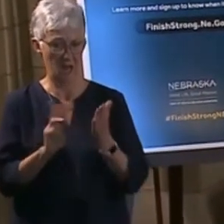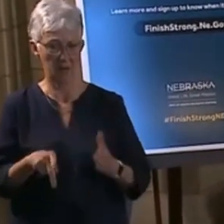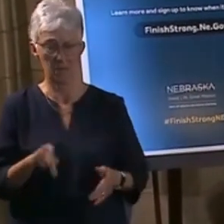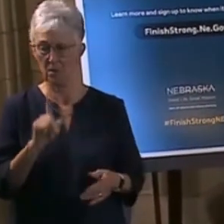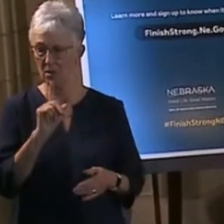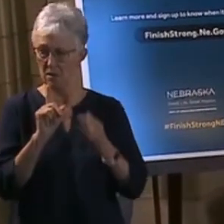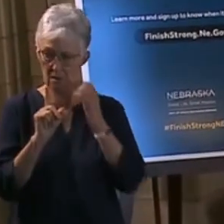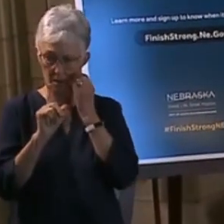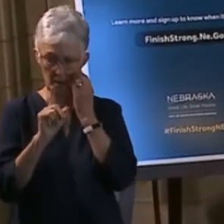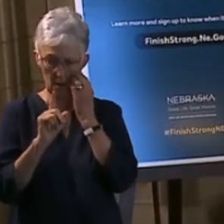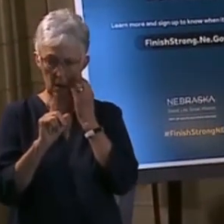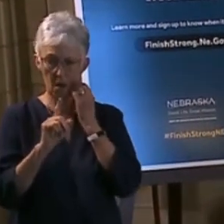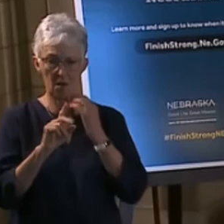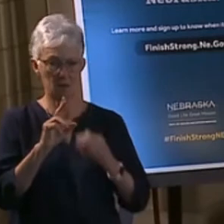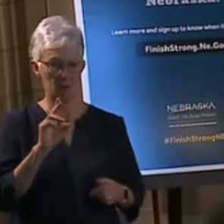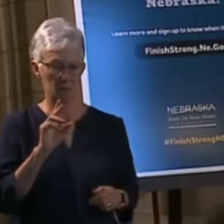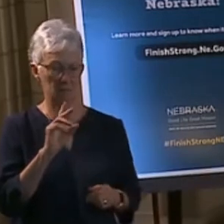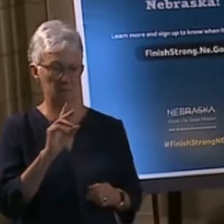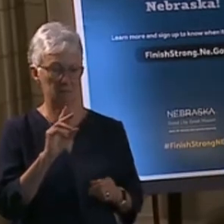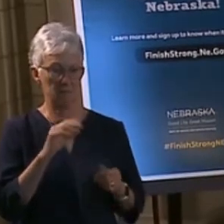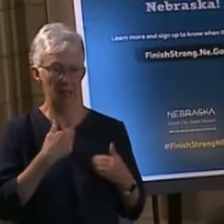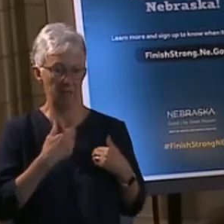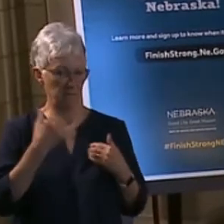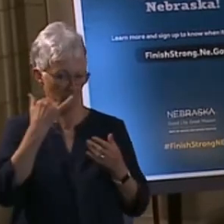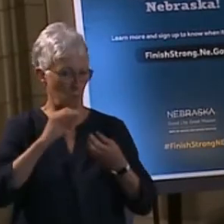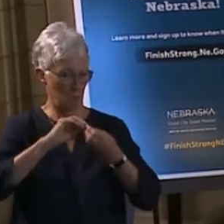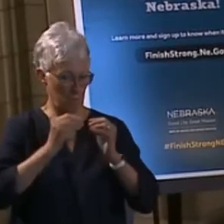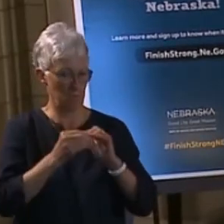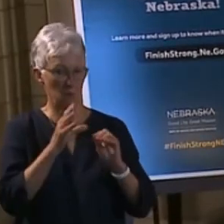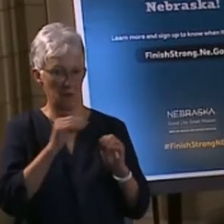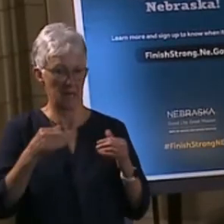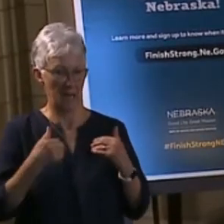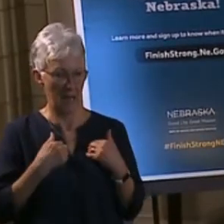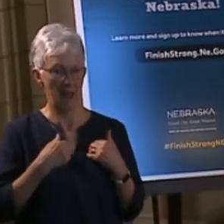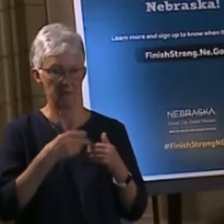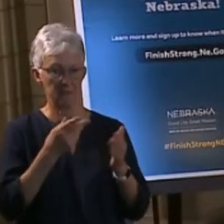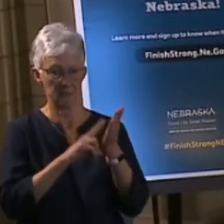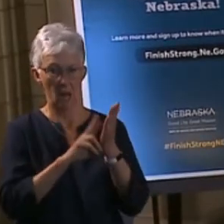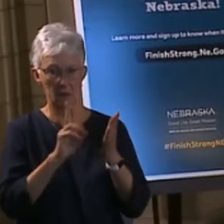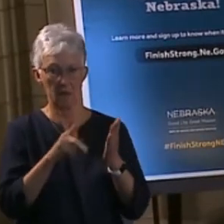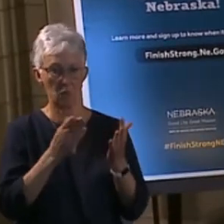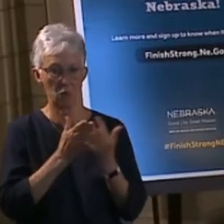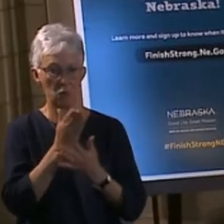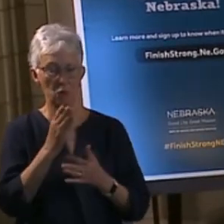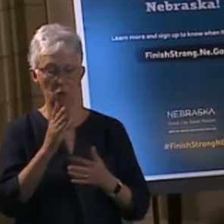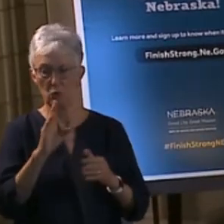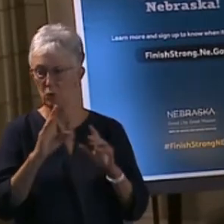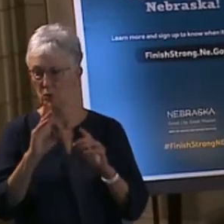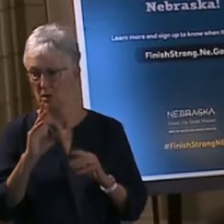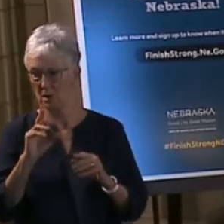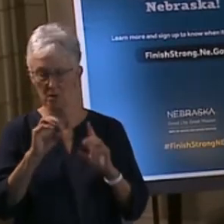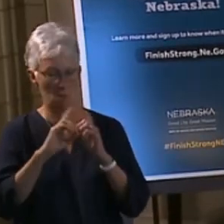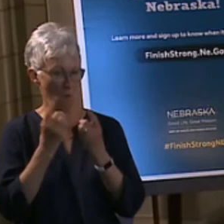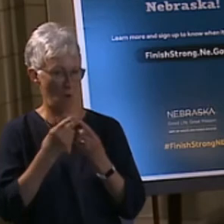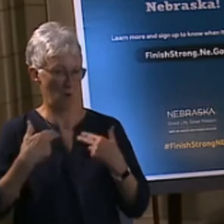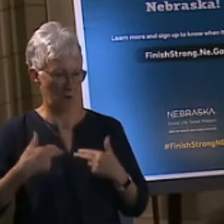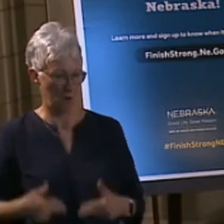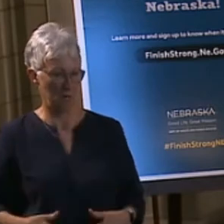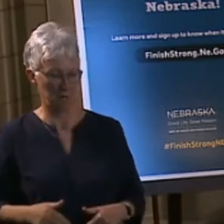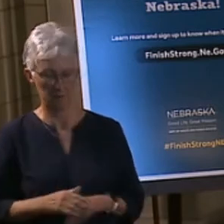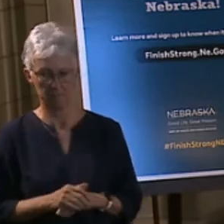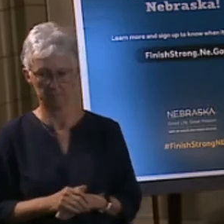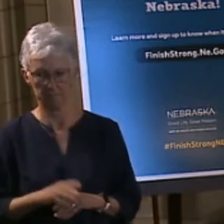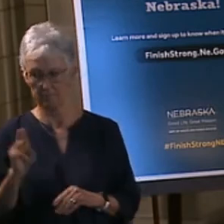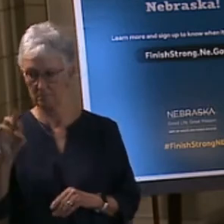-998-2275. Also, I want to go over the phases of the vaccine. So, on March 22nd, we